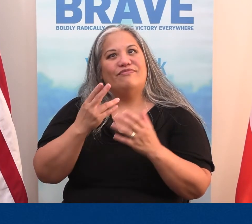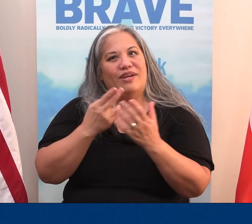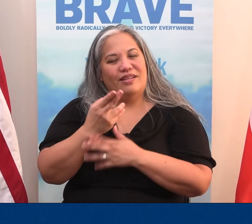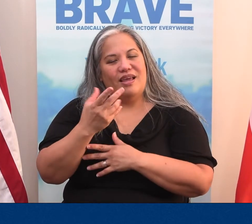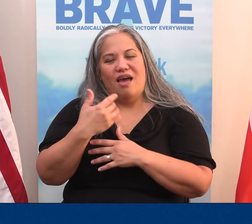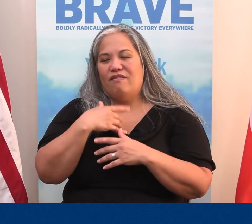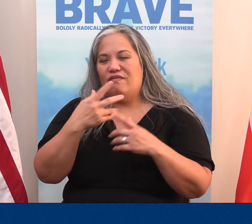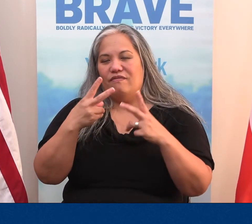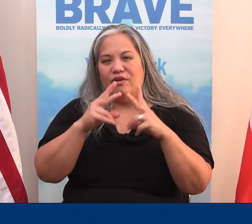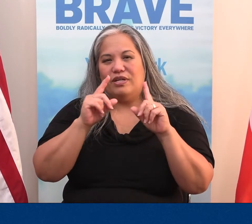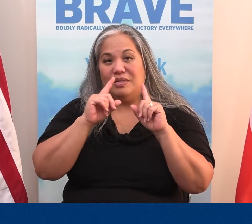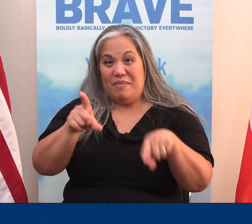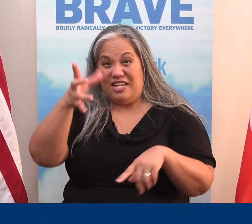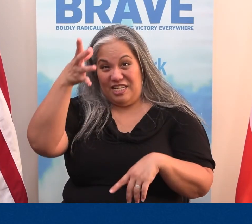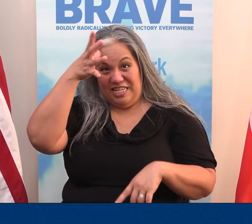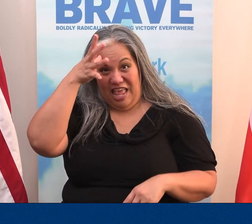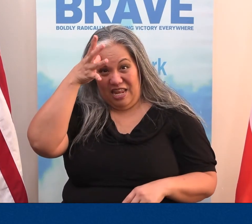And frankly, I have a very demanding dad.